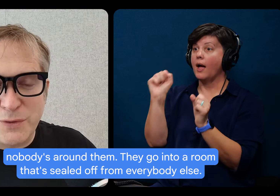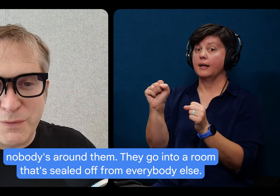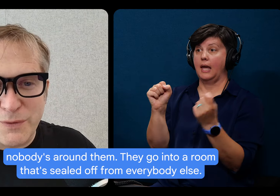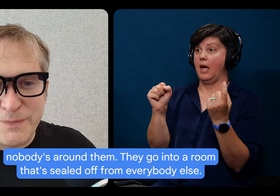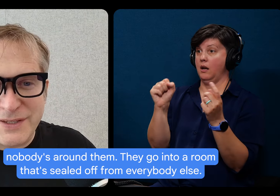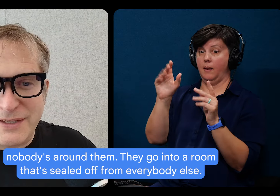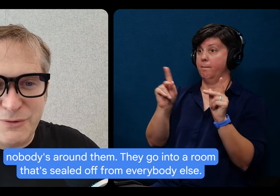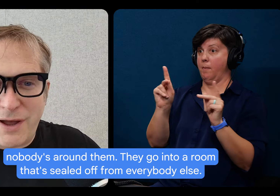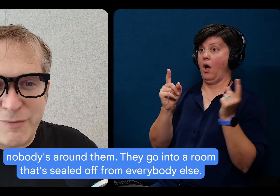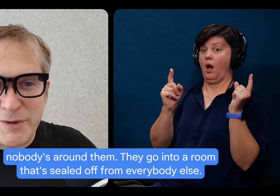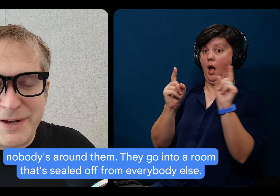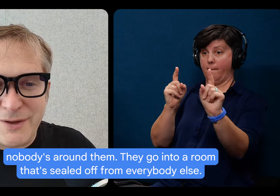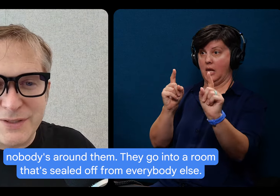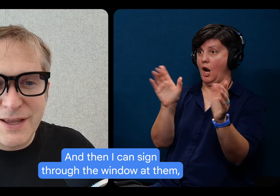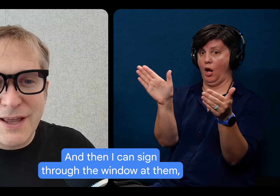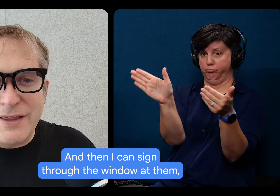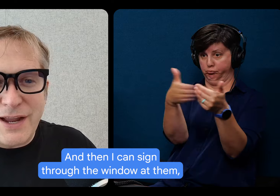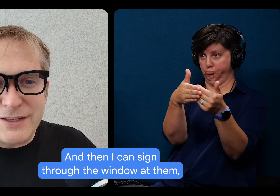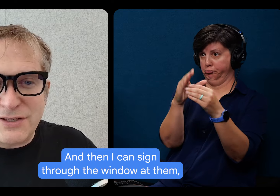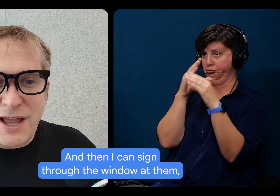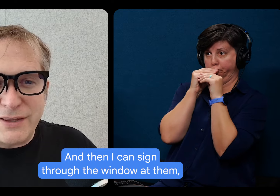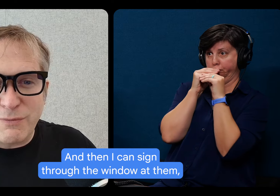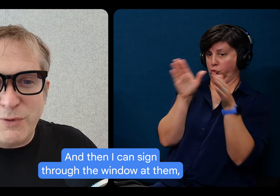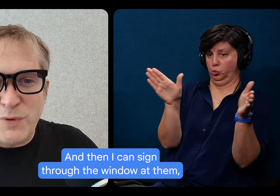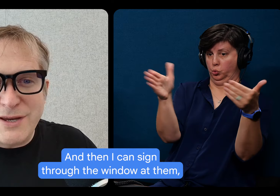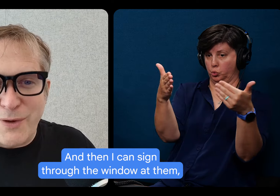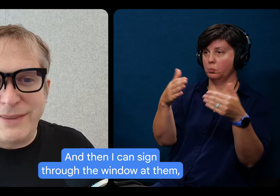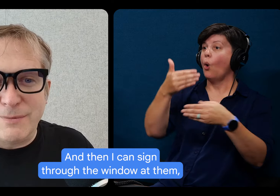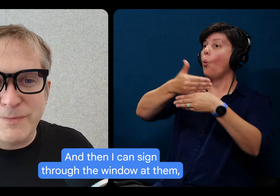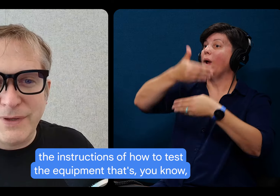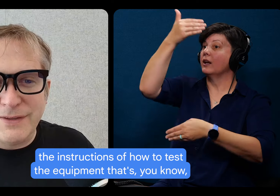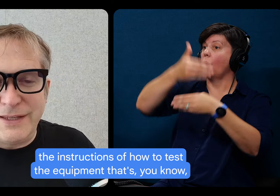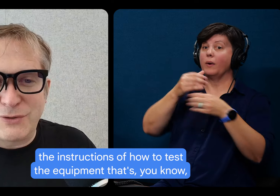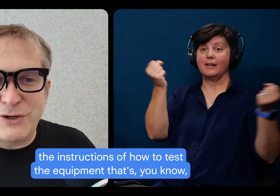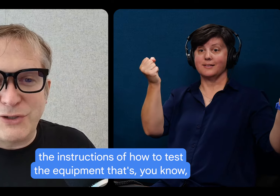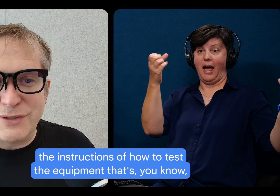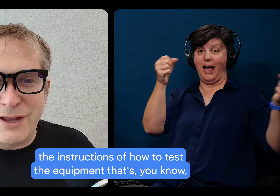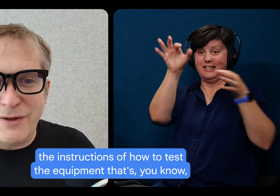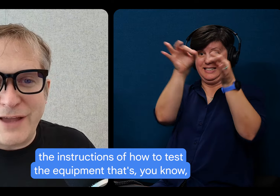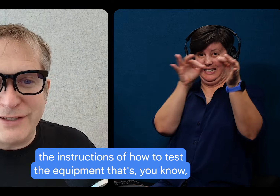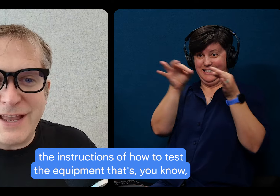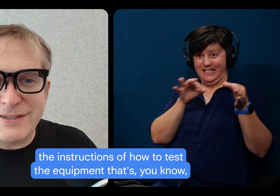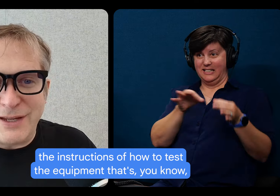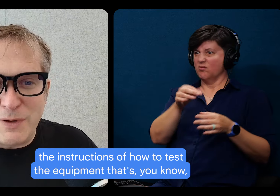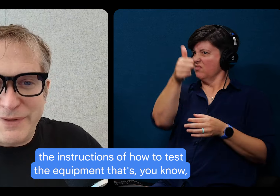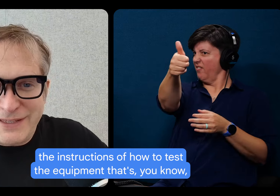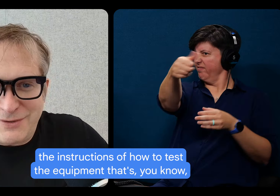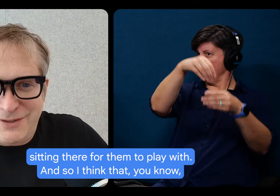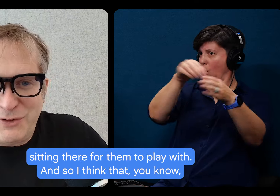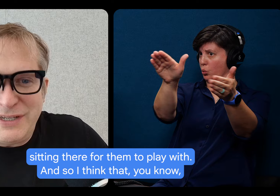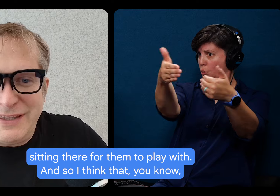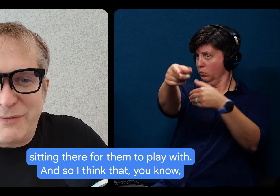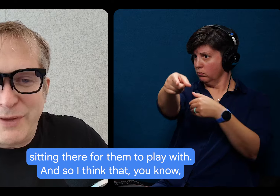They go into a room that's sealed off from everybody else. And then I can sign through the window at them the instructions of how to test the equipment